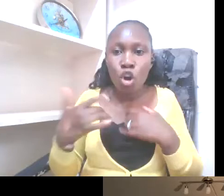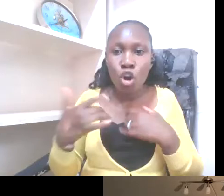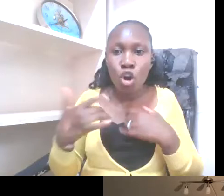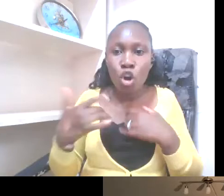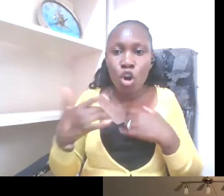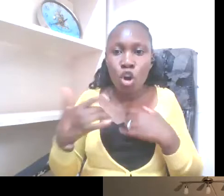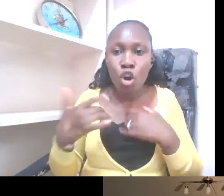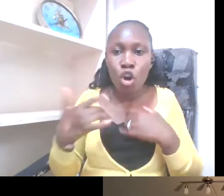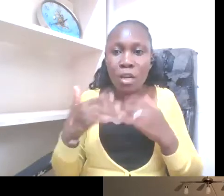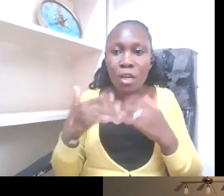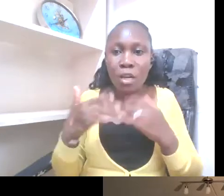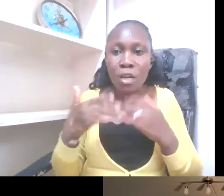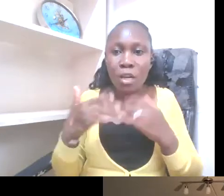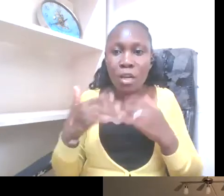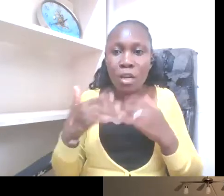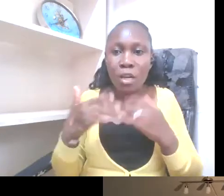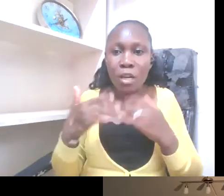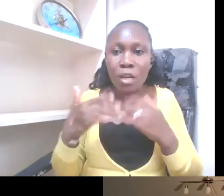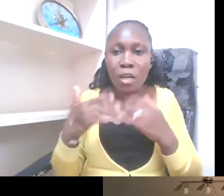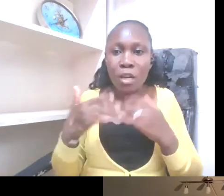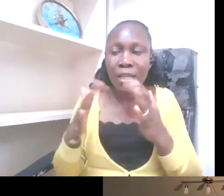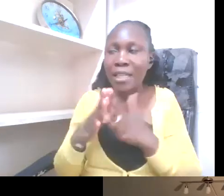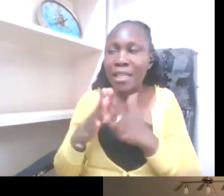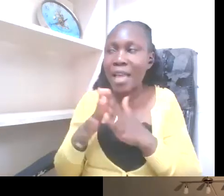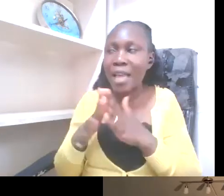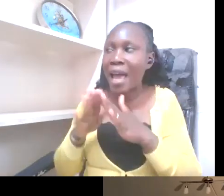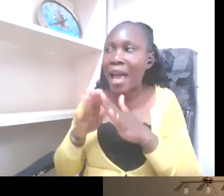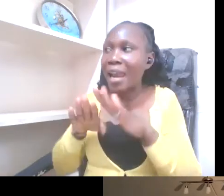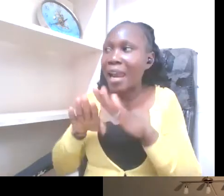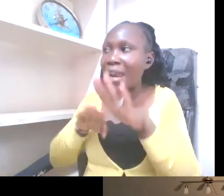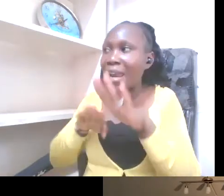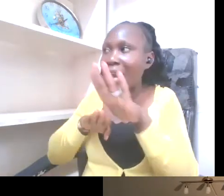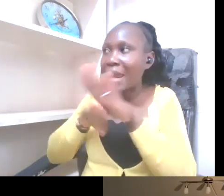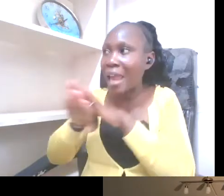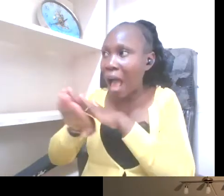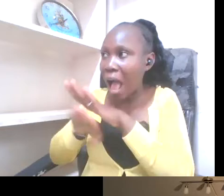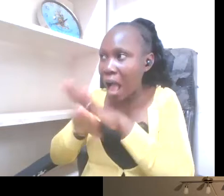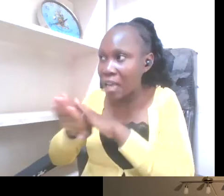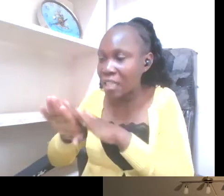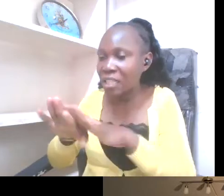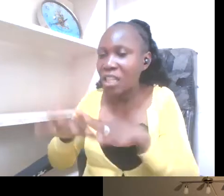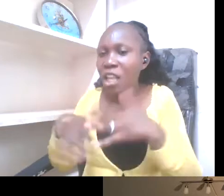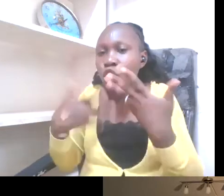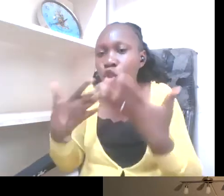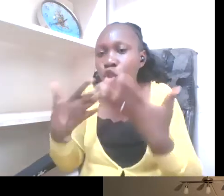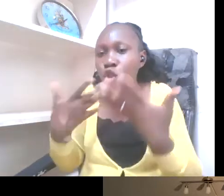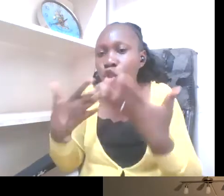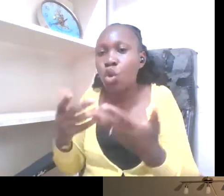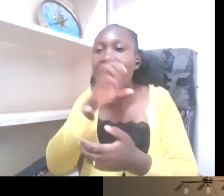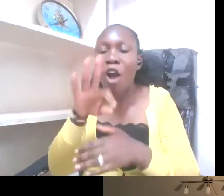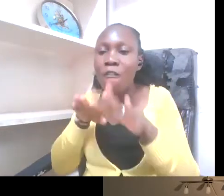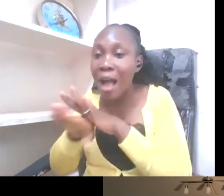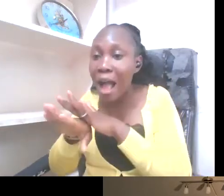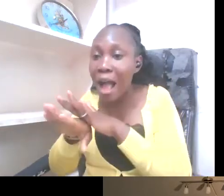spreading kindness all over the world. And we would like to end the stigma, the shame of